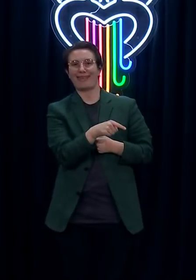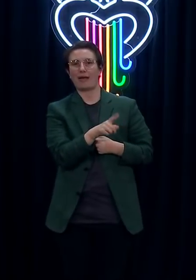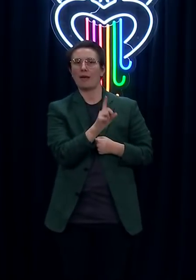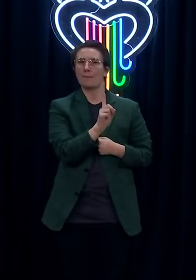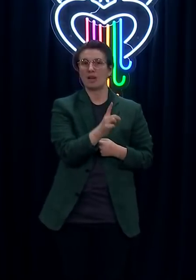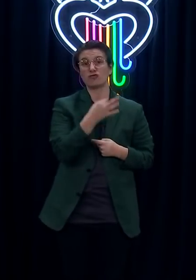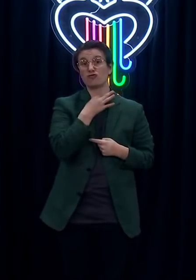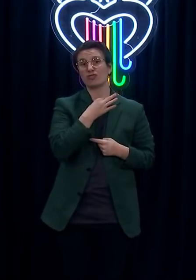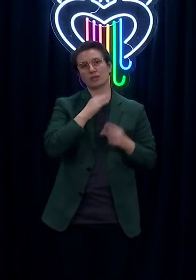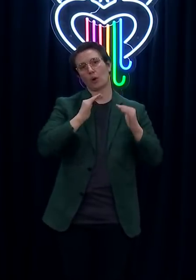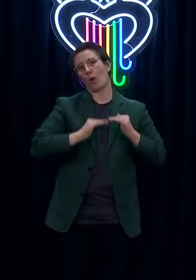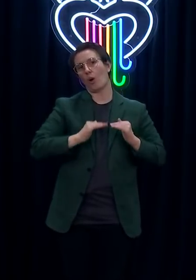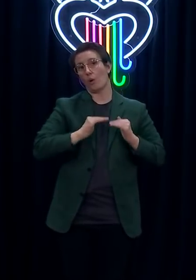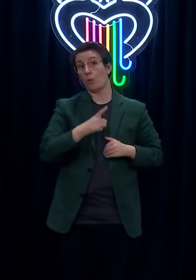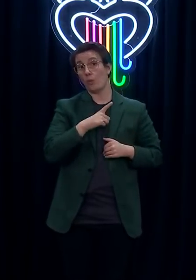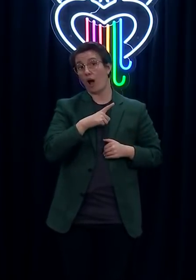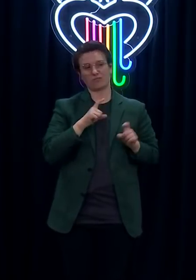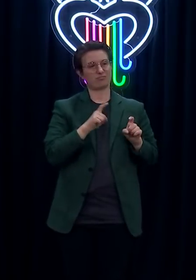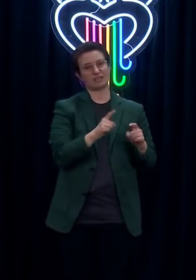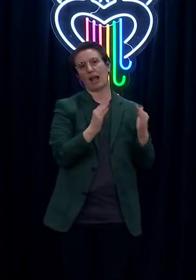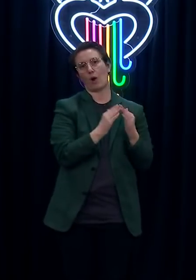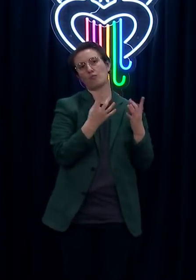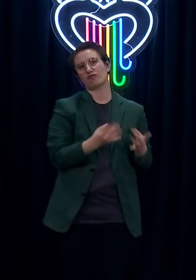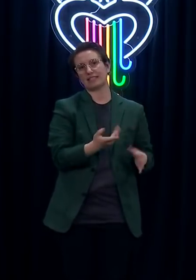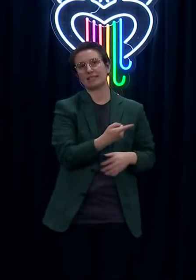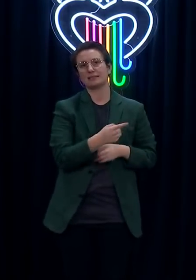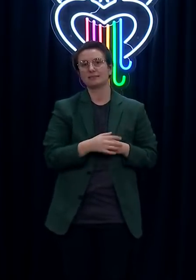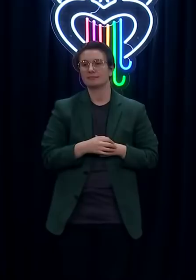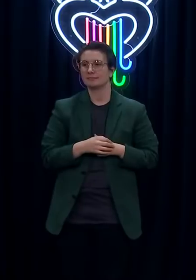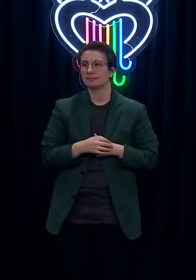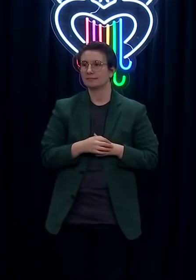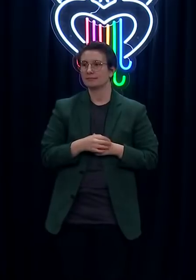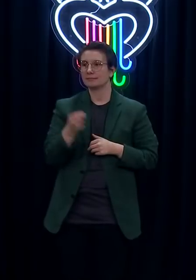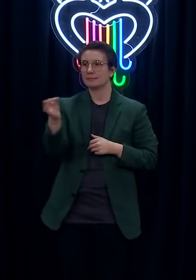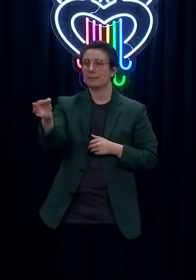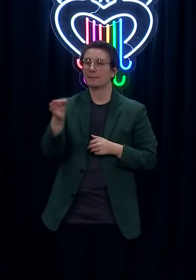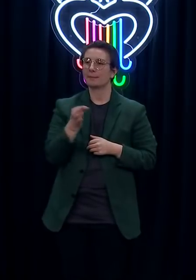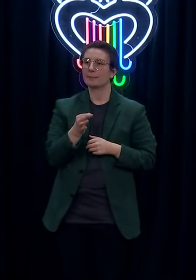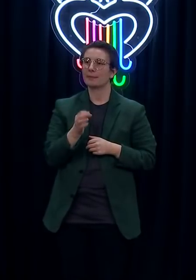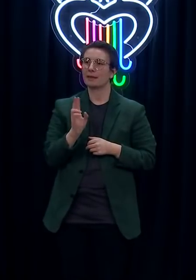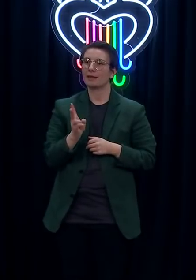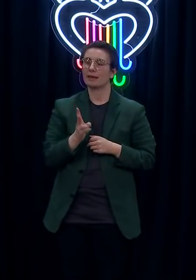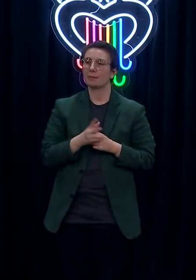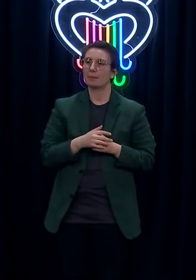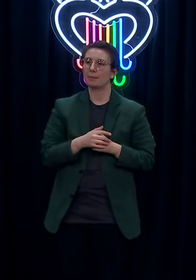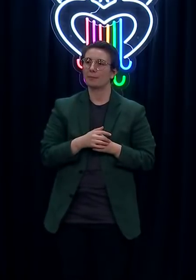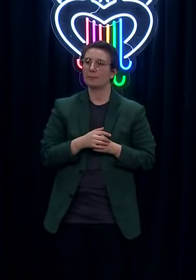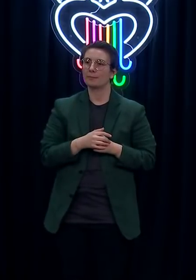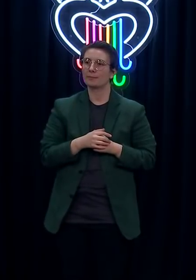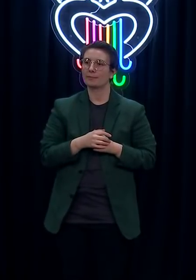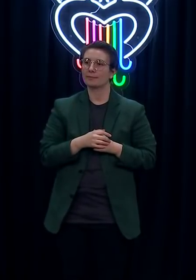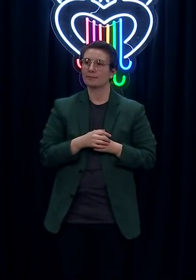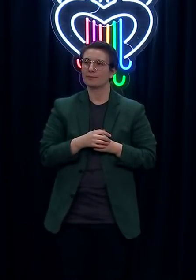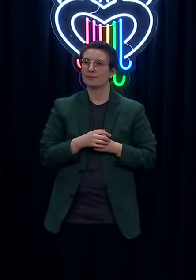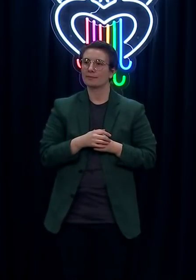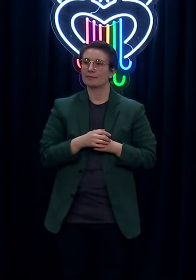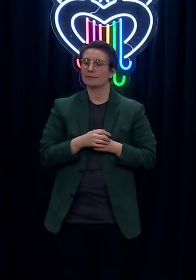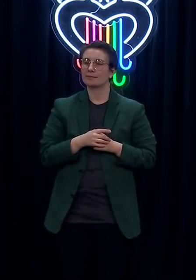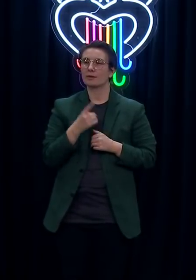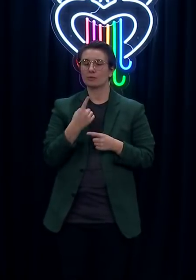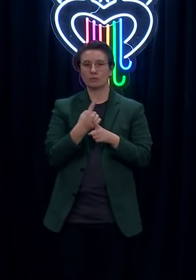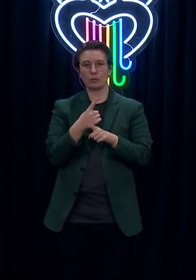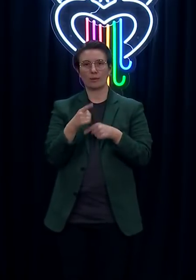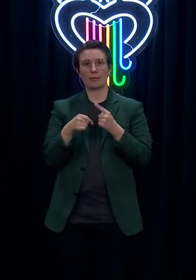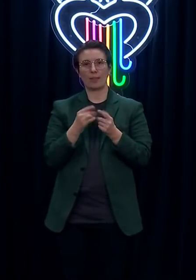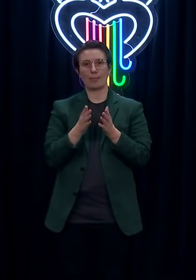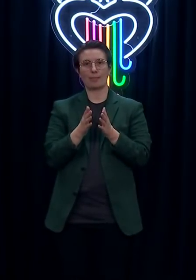is much, much reduced. And, Dr. Maconay, you said before, and one of your responses suggests, that you were looking at the broader picture